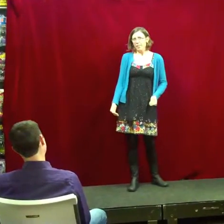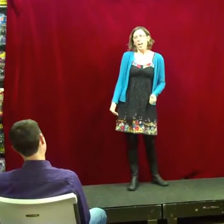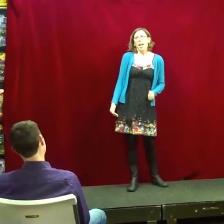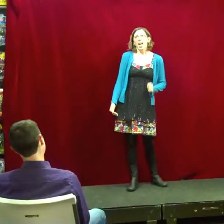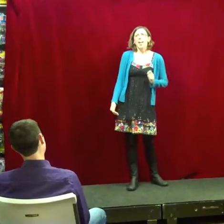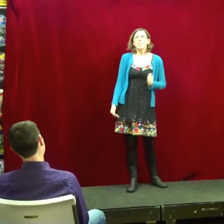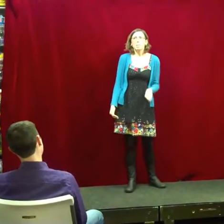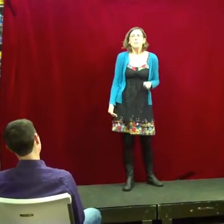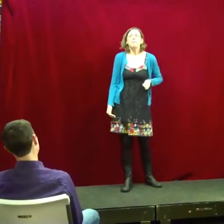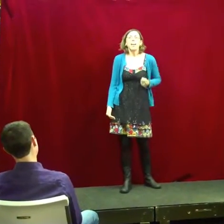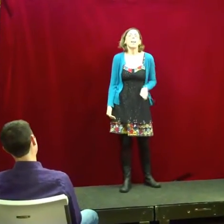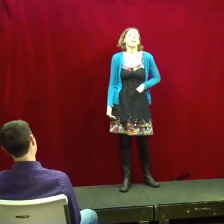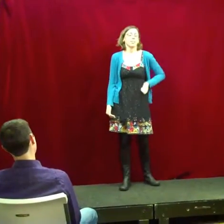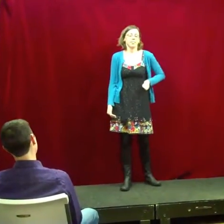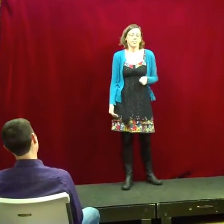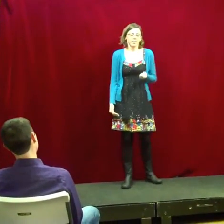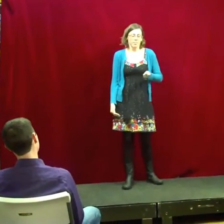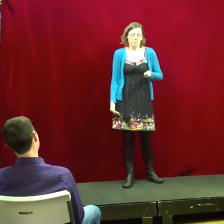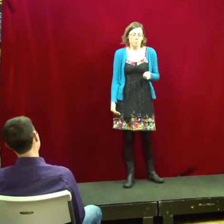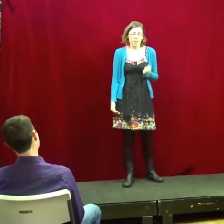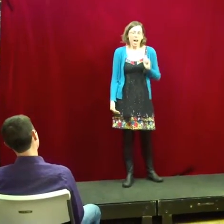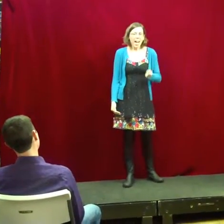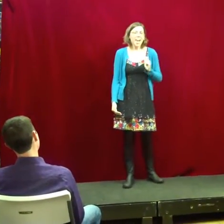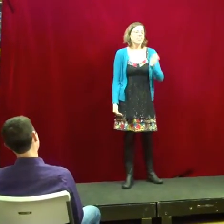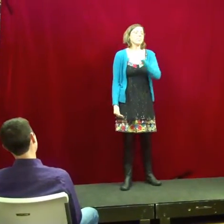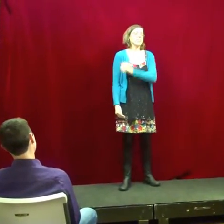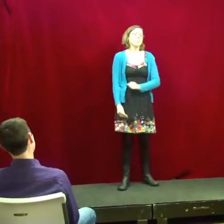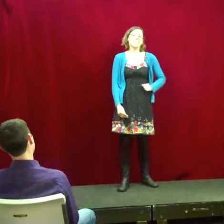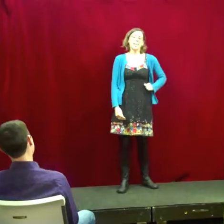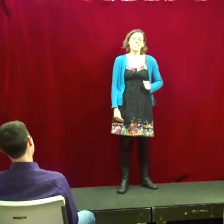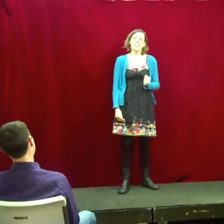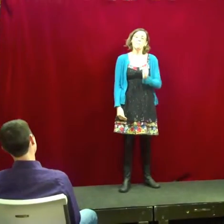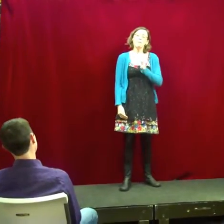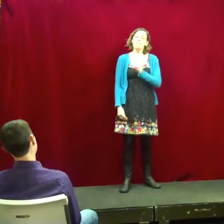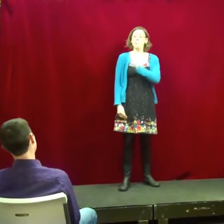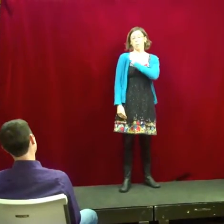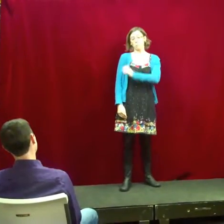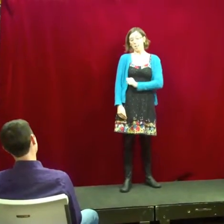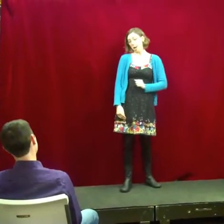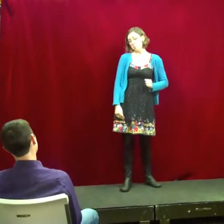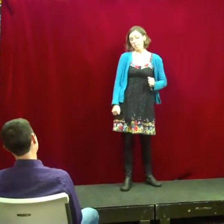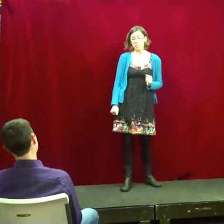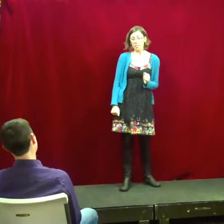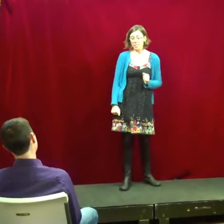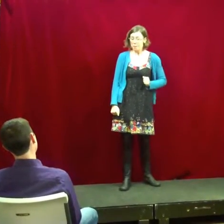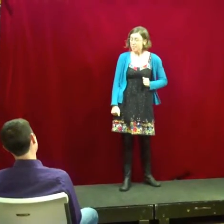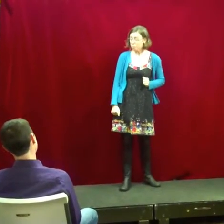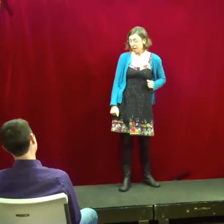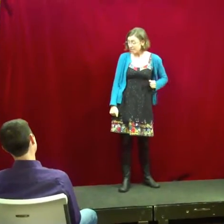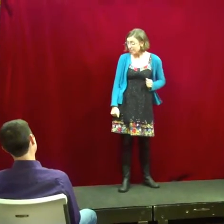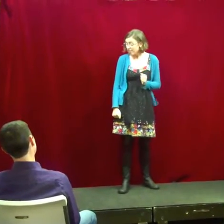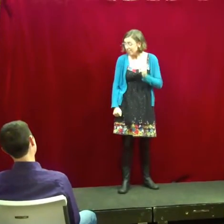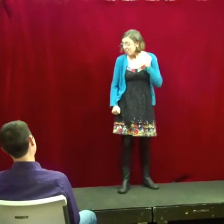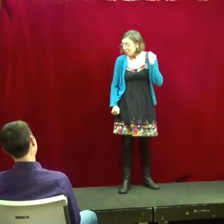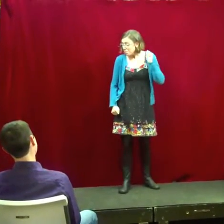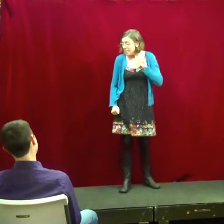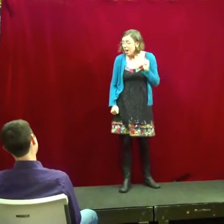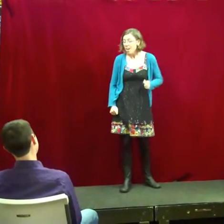And to be fair, I actually think that I did him a favor by not becoming his best friend. Because,